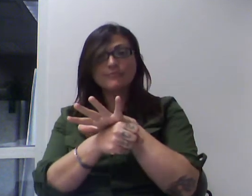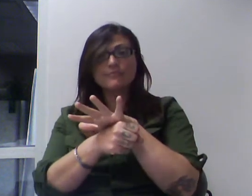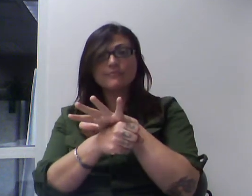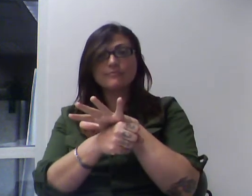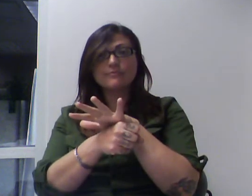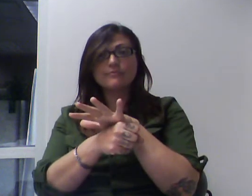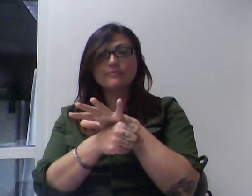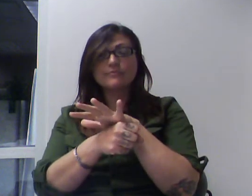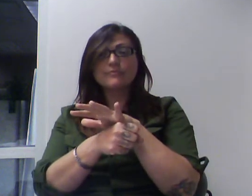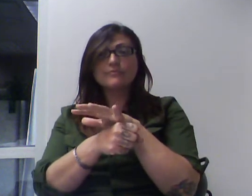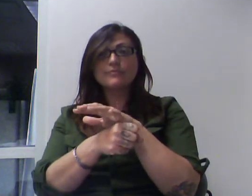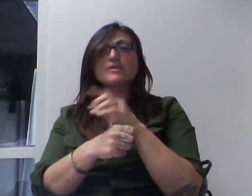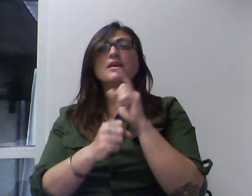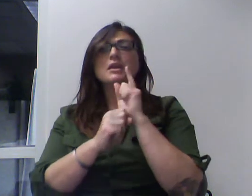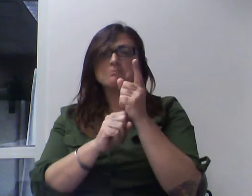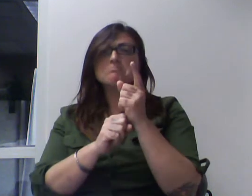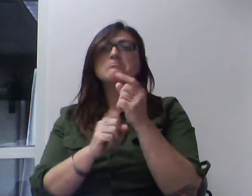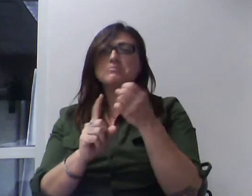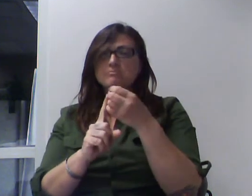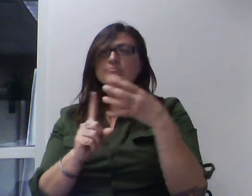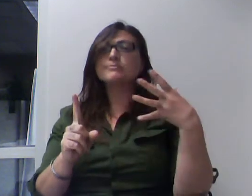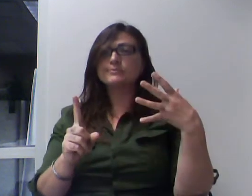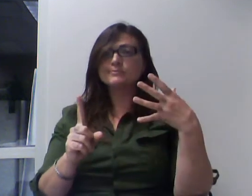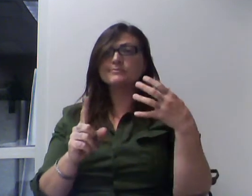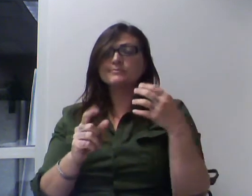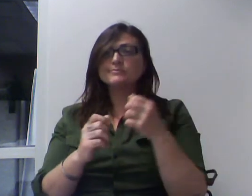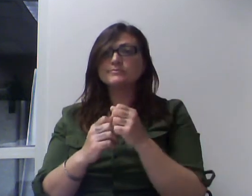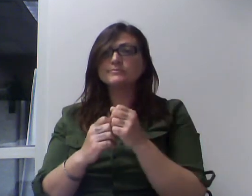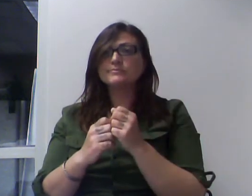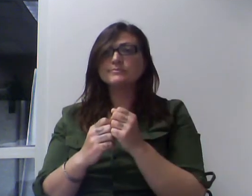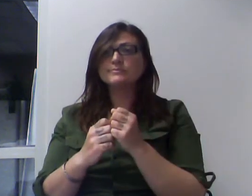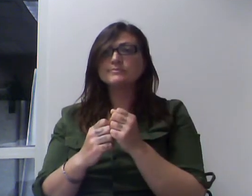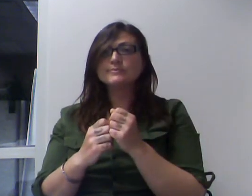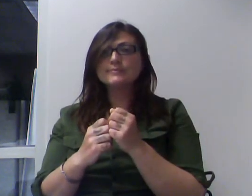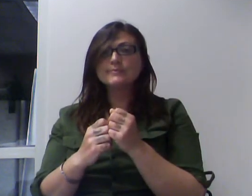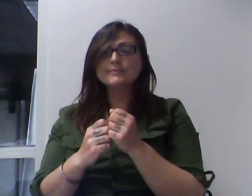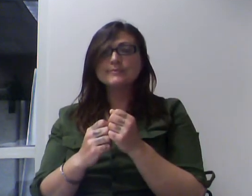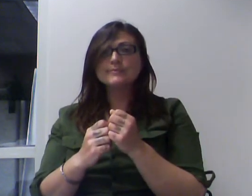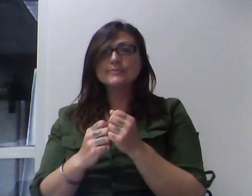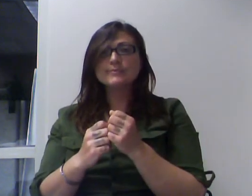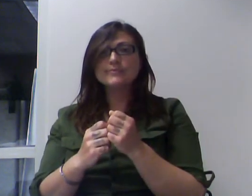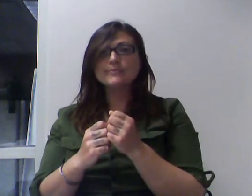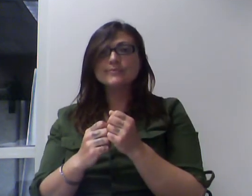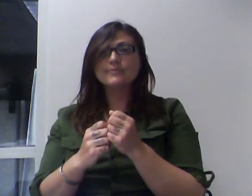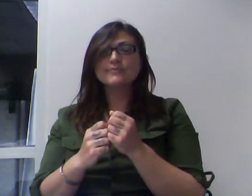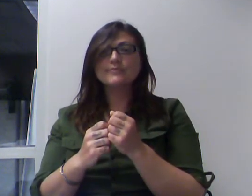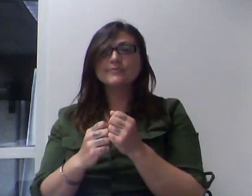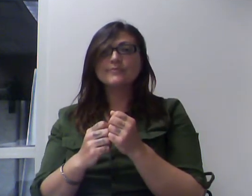talk about these just a little more. Just a moment. But area means to cover.